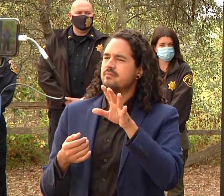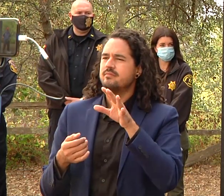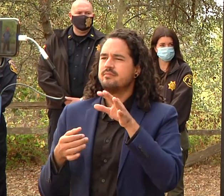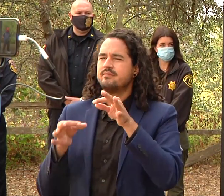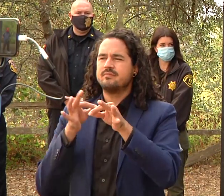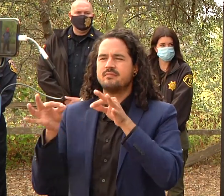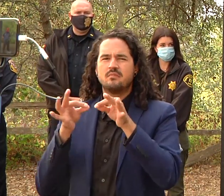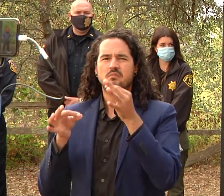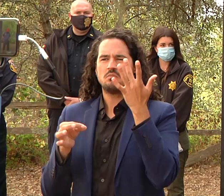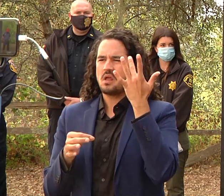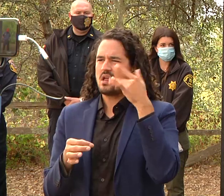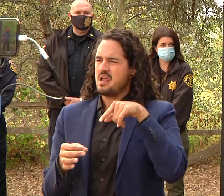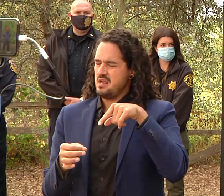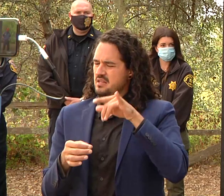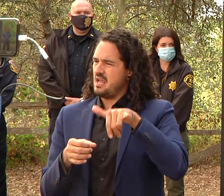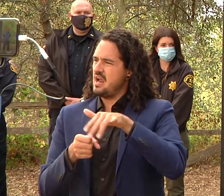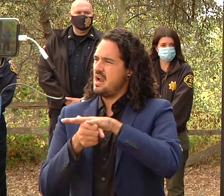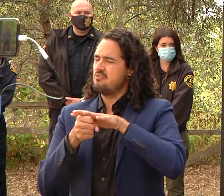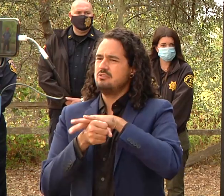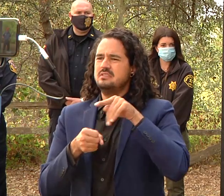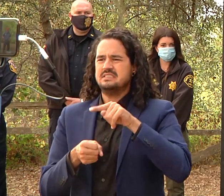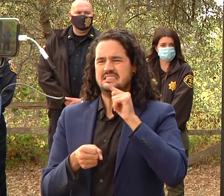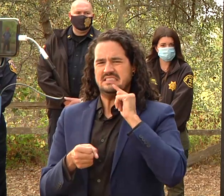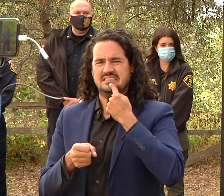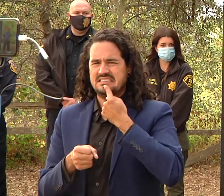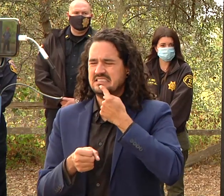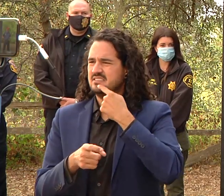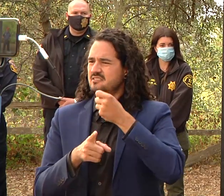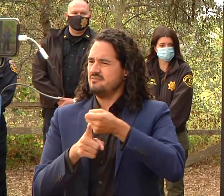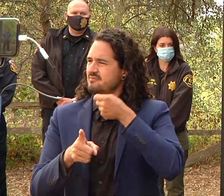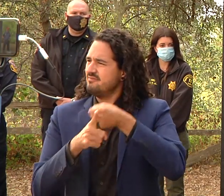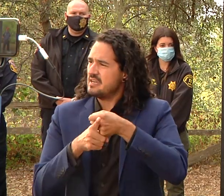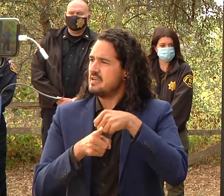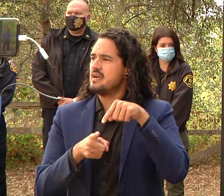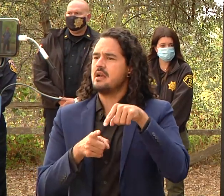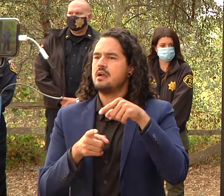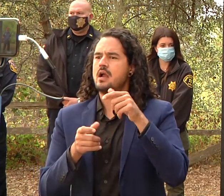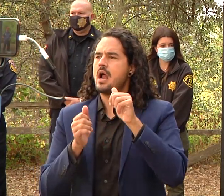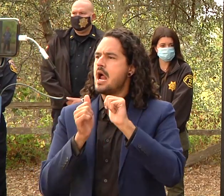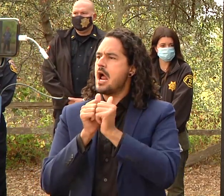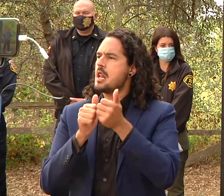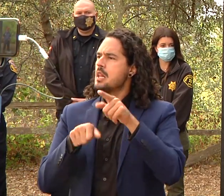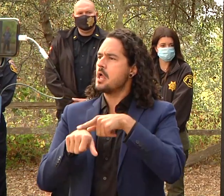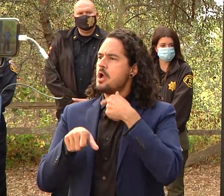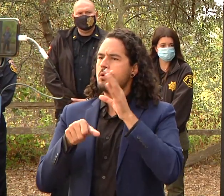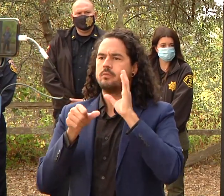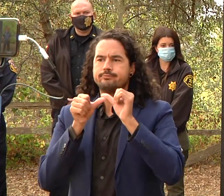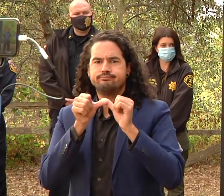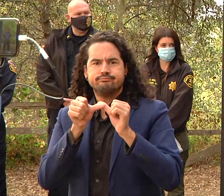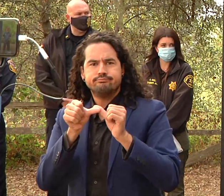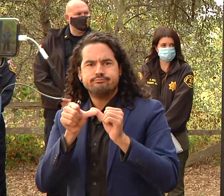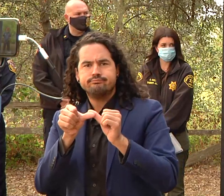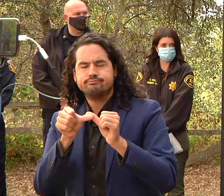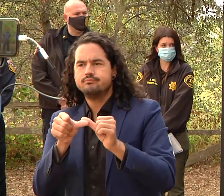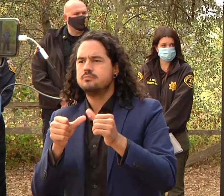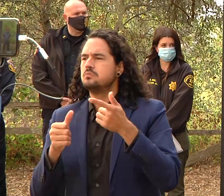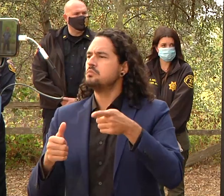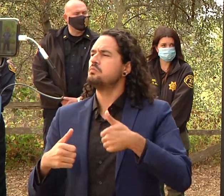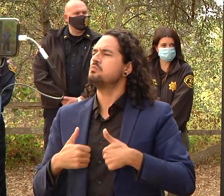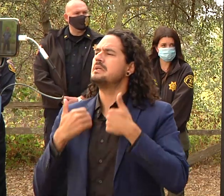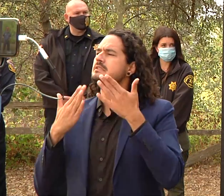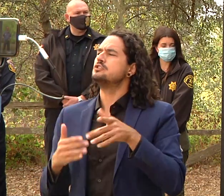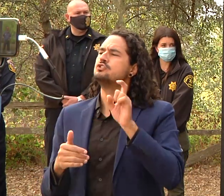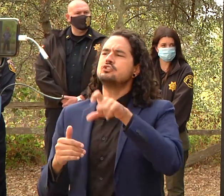that are affected how long uh it's expected to affect those areas what residents can expect as far as that's concerned sure i i